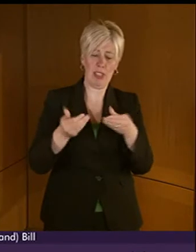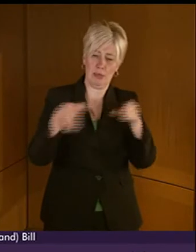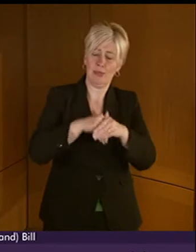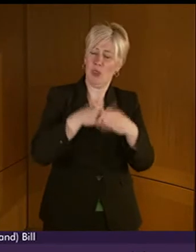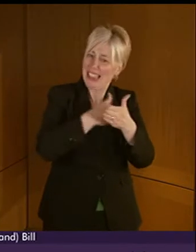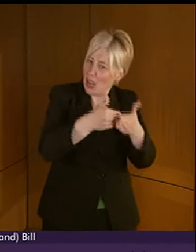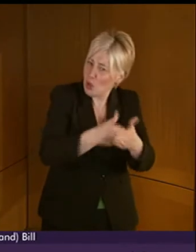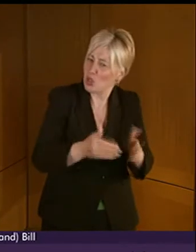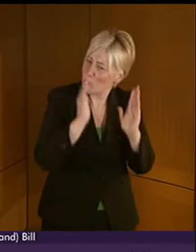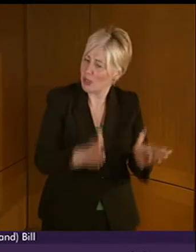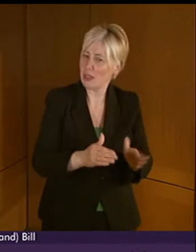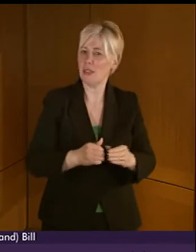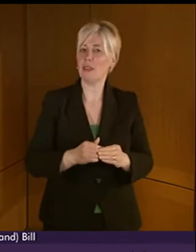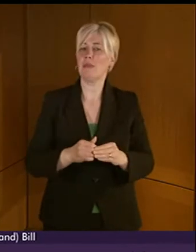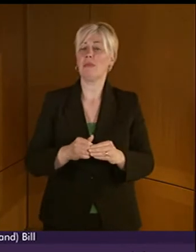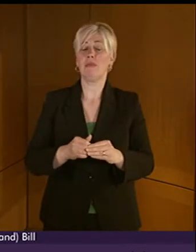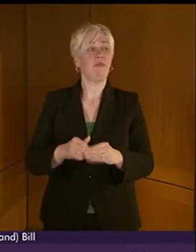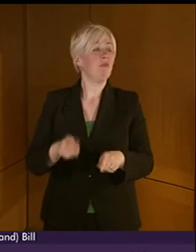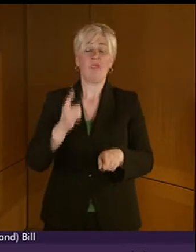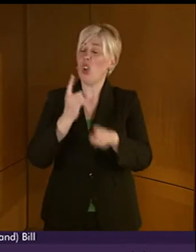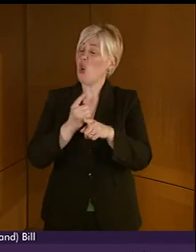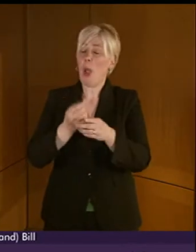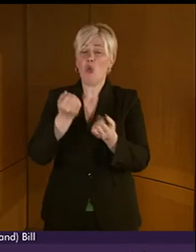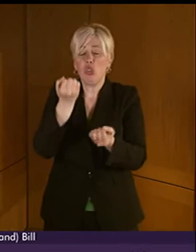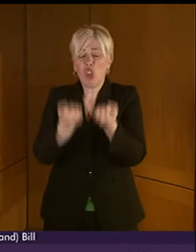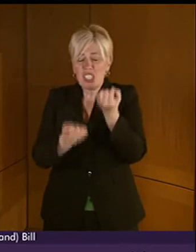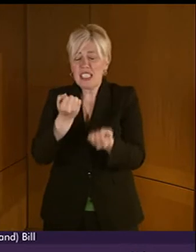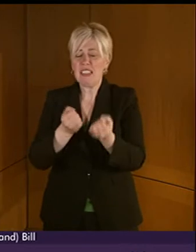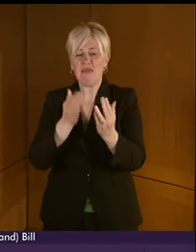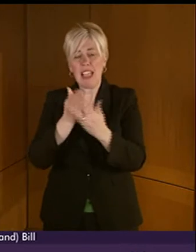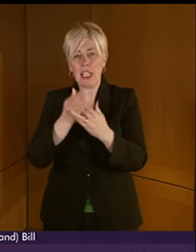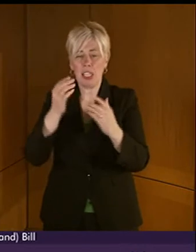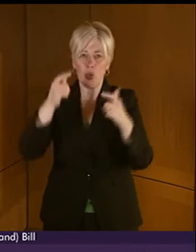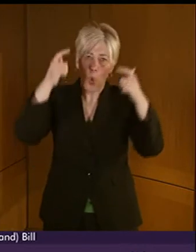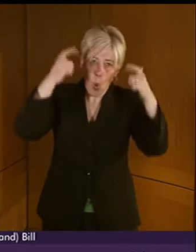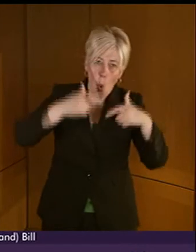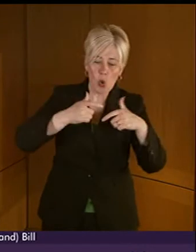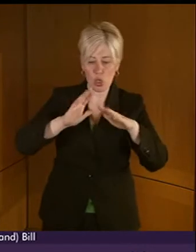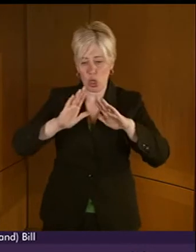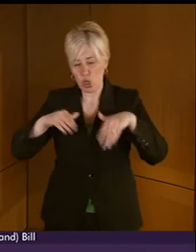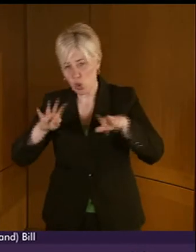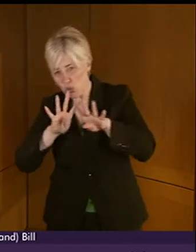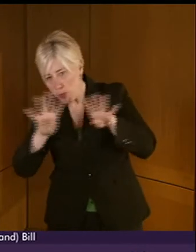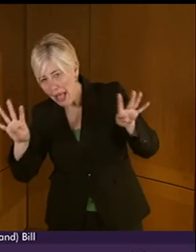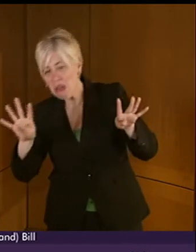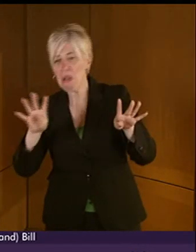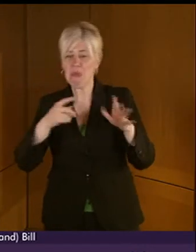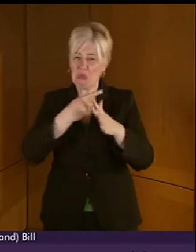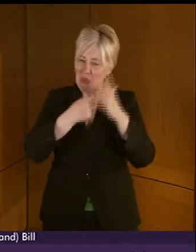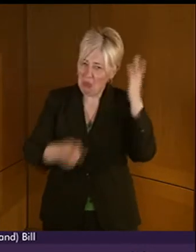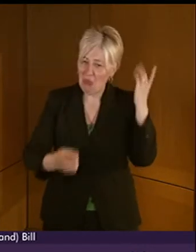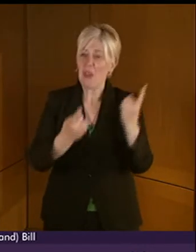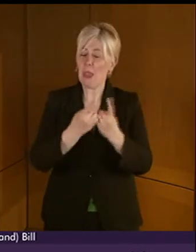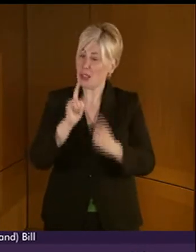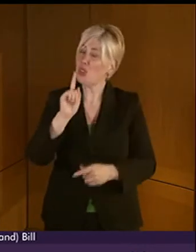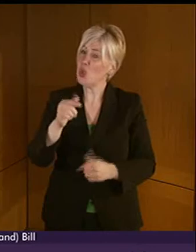Christine Graham talked about the justice system and access to courts children's panels and indeed wider justice and I think it is a point